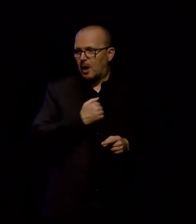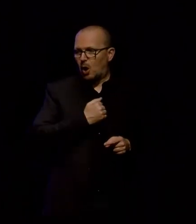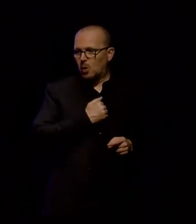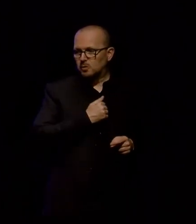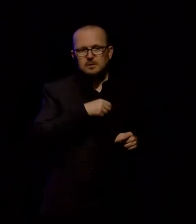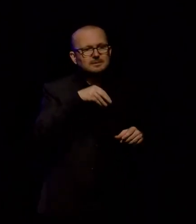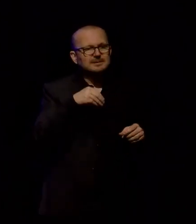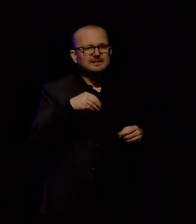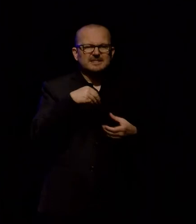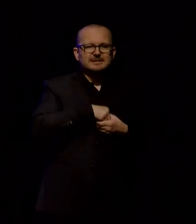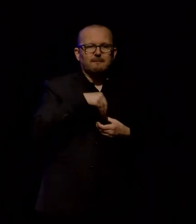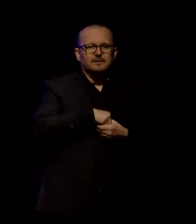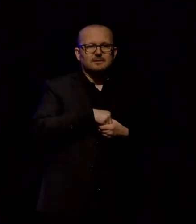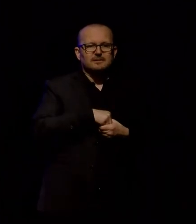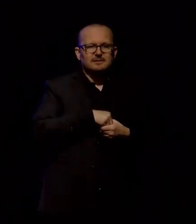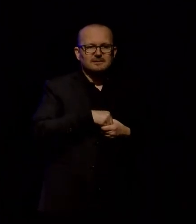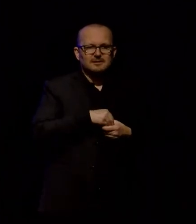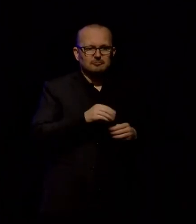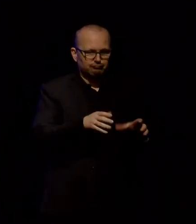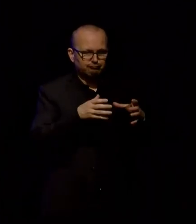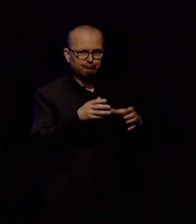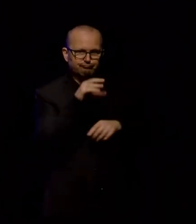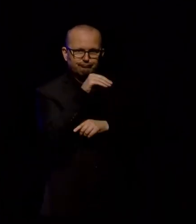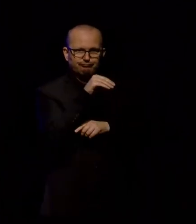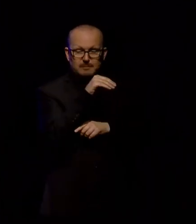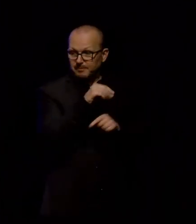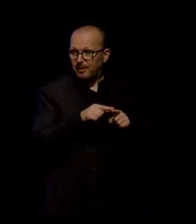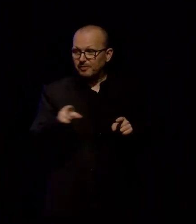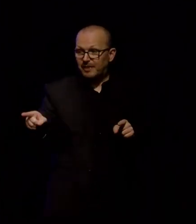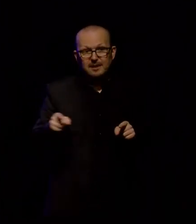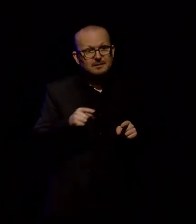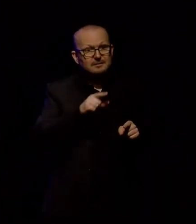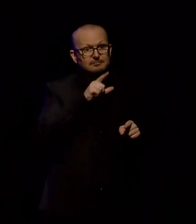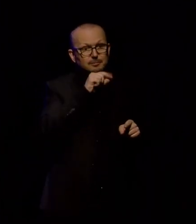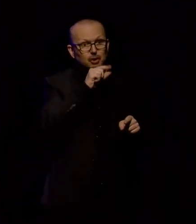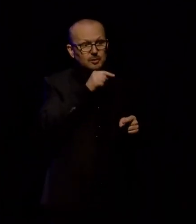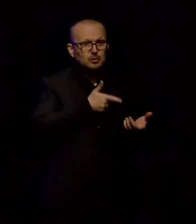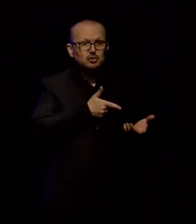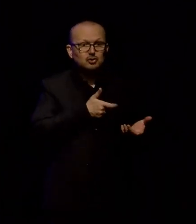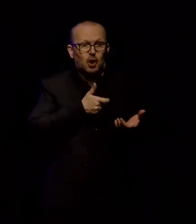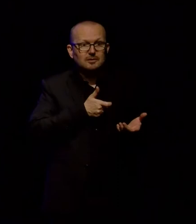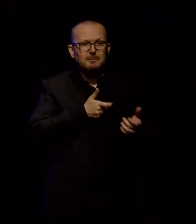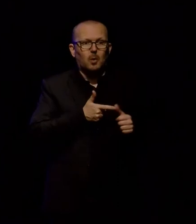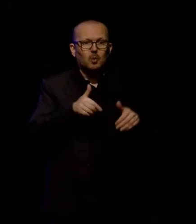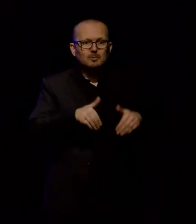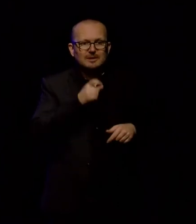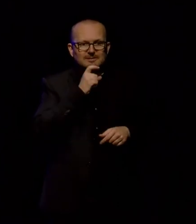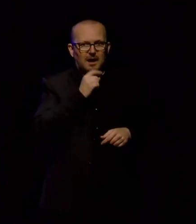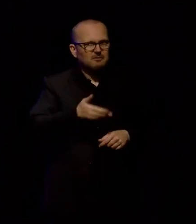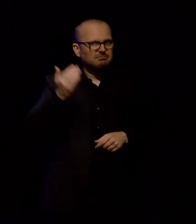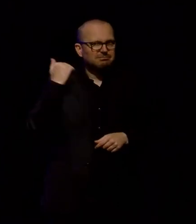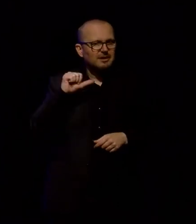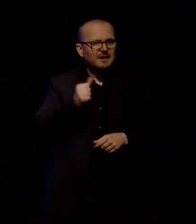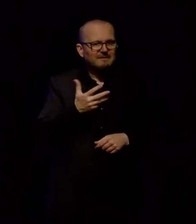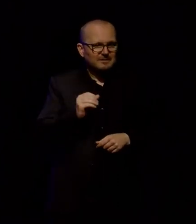being that these specimens were actually shot by Auckland Museum staff in the early 1900s, which was an acceptable practice. We